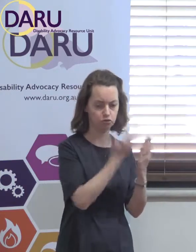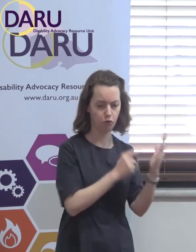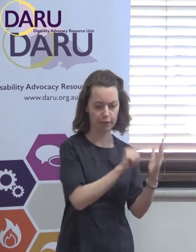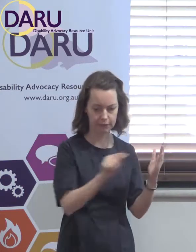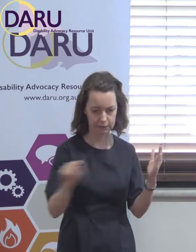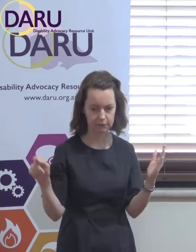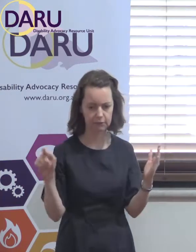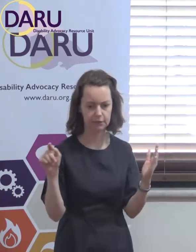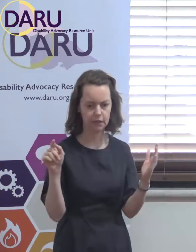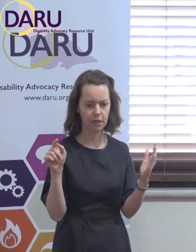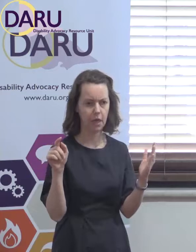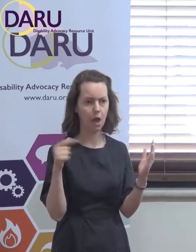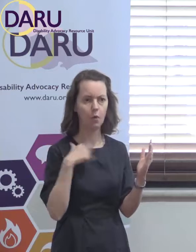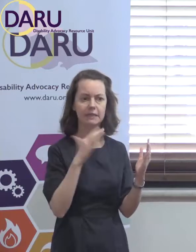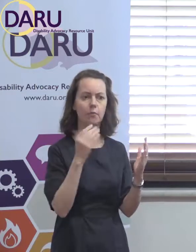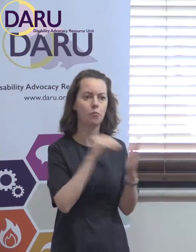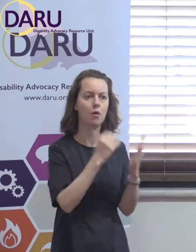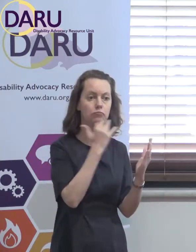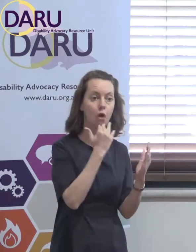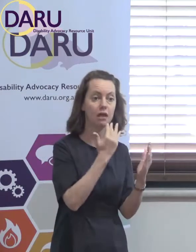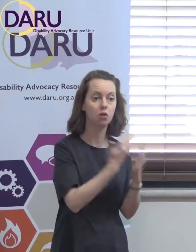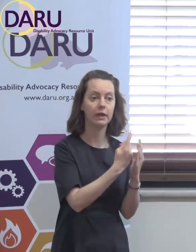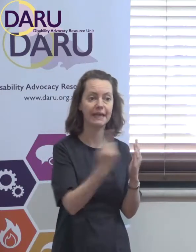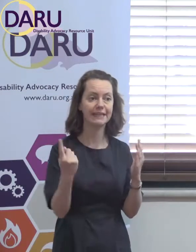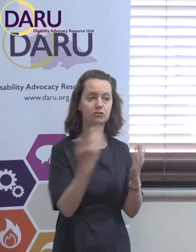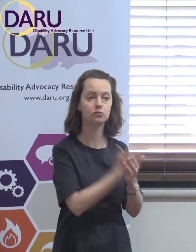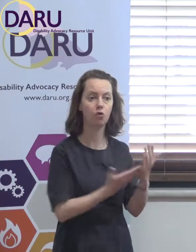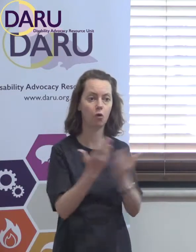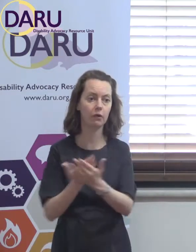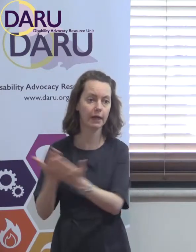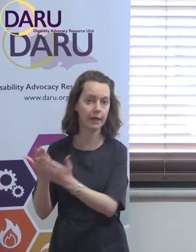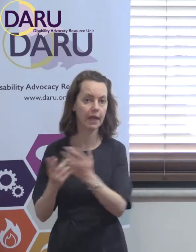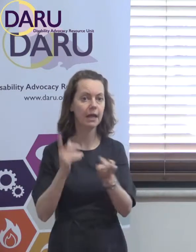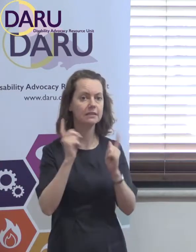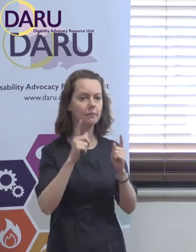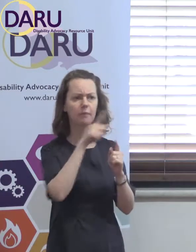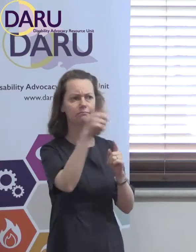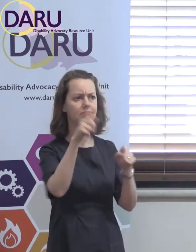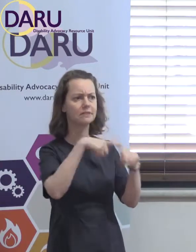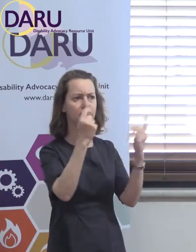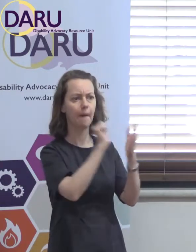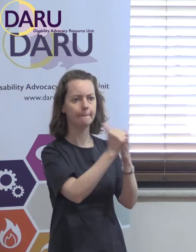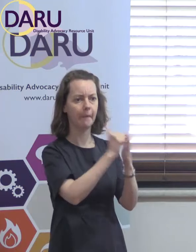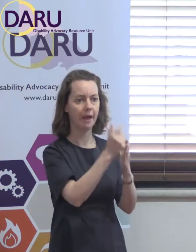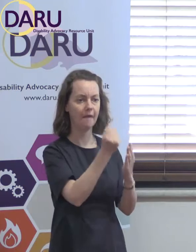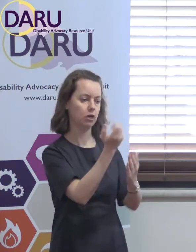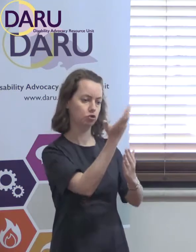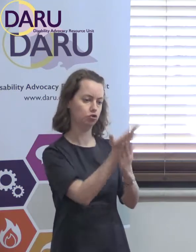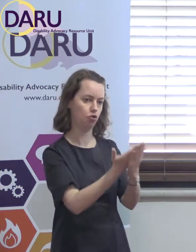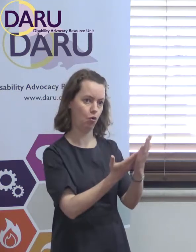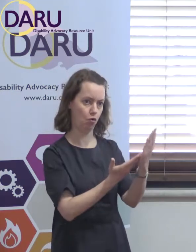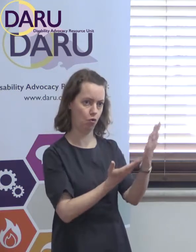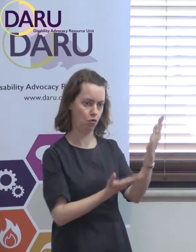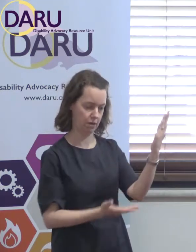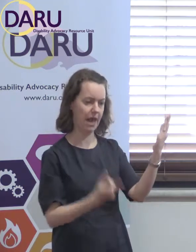cost out each case study. You'll sometimes see work, similar work, done in that way, where every